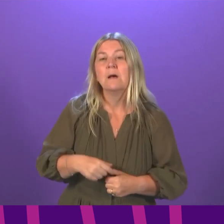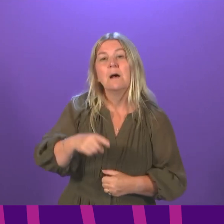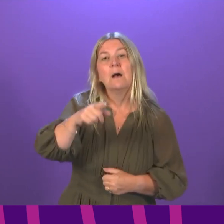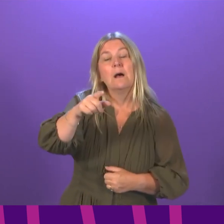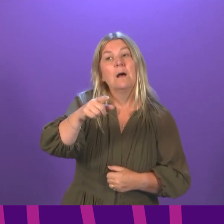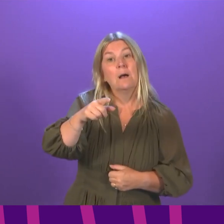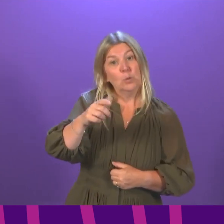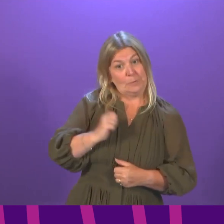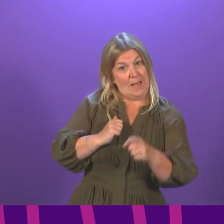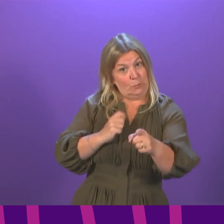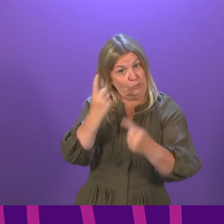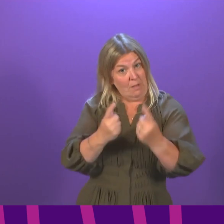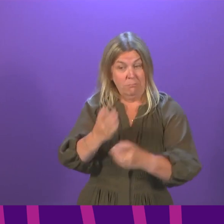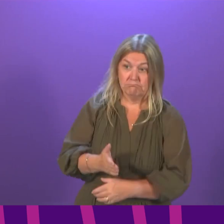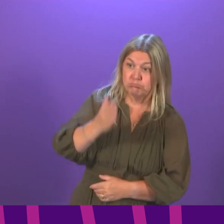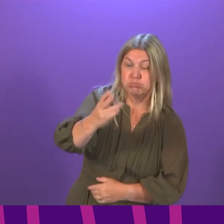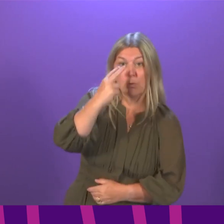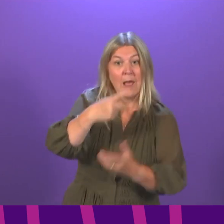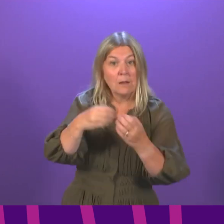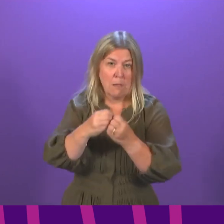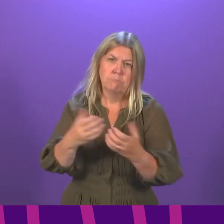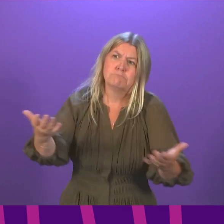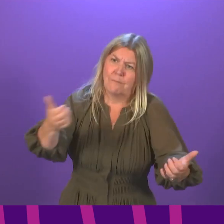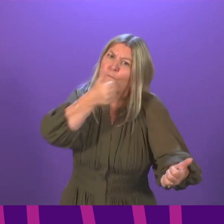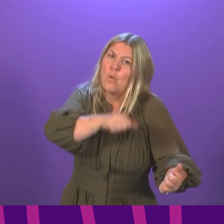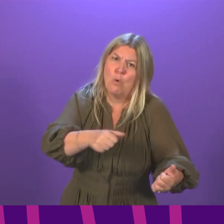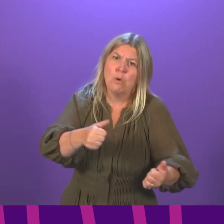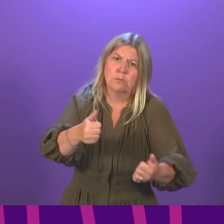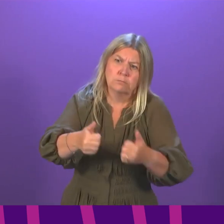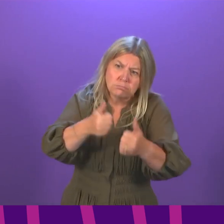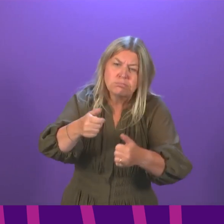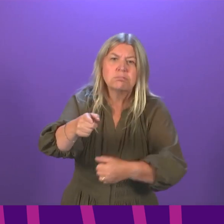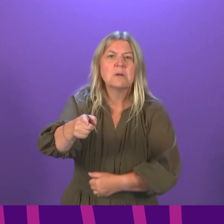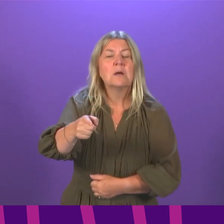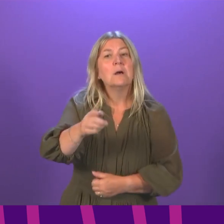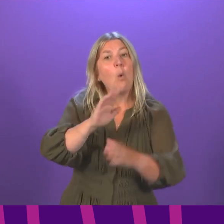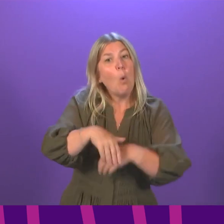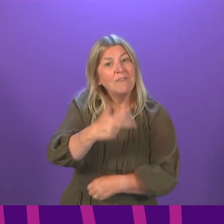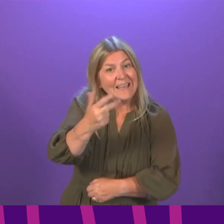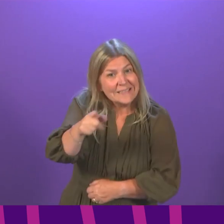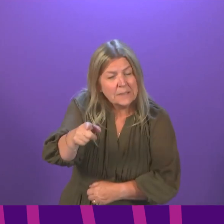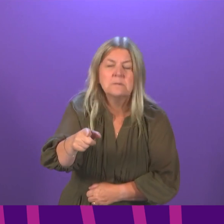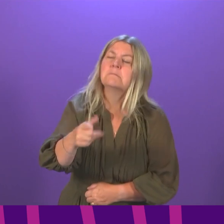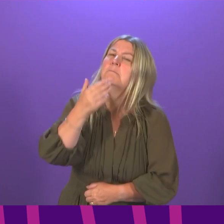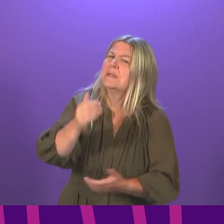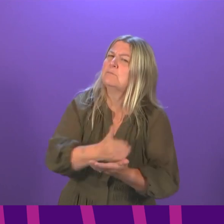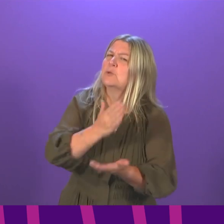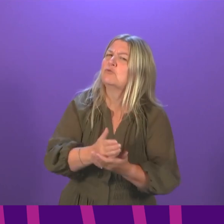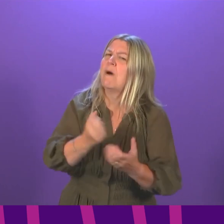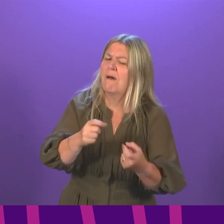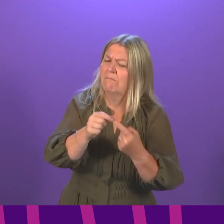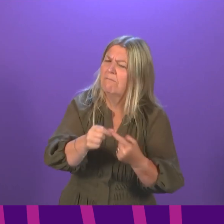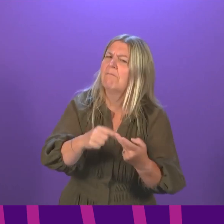the next few weeks to go back to a nightclub, and who could blame you for that? If you over 18, make sure you have got your vaccine before you do,